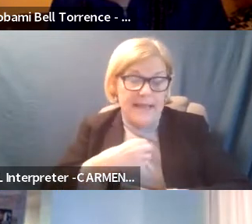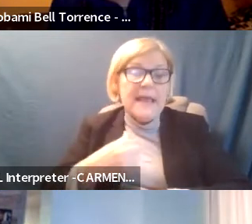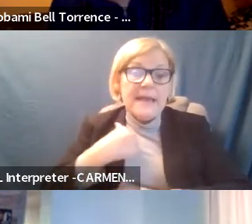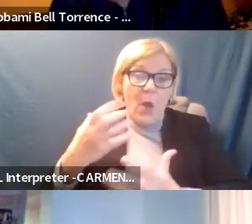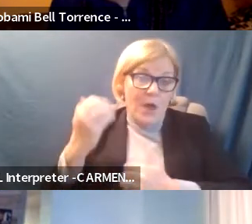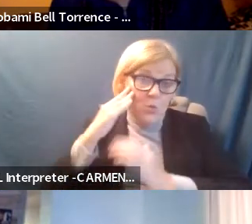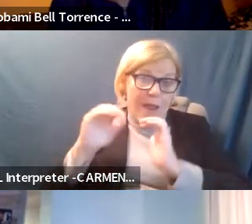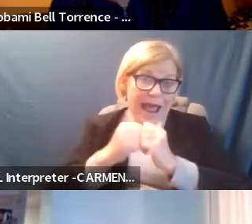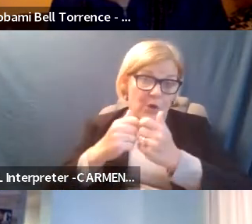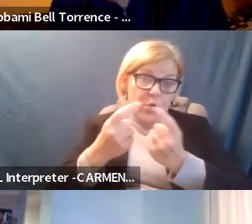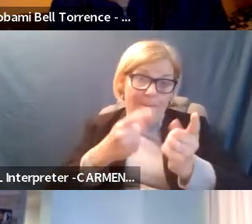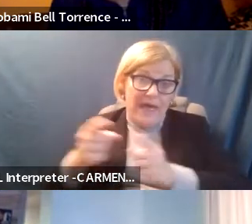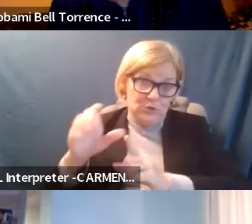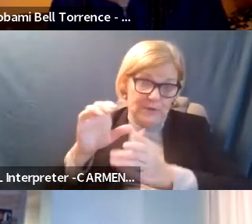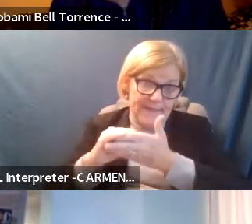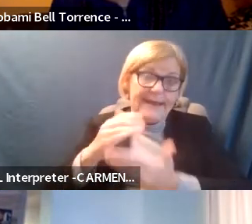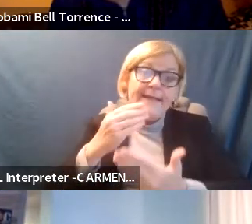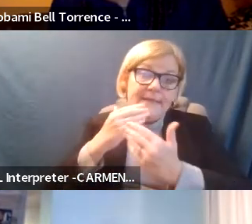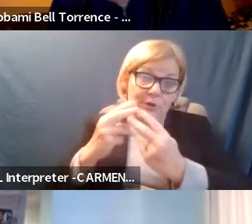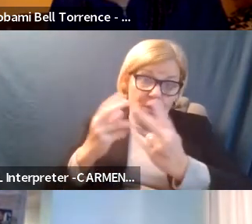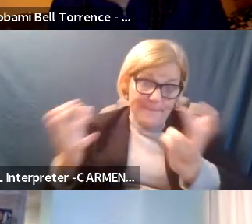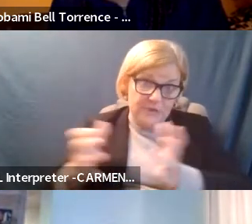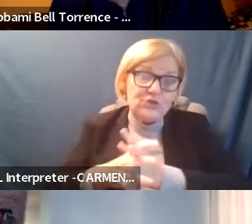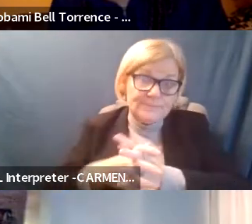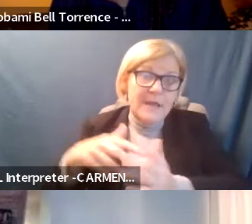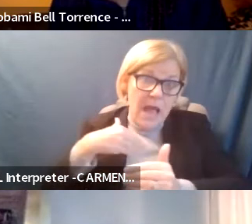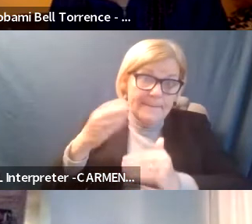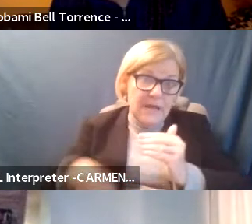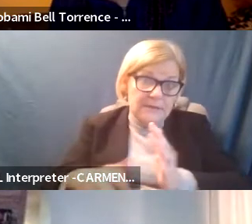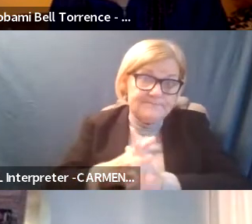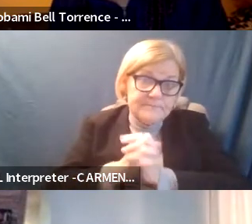want to know how to go about doing that. Thank you very much. I'm done.